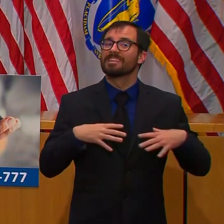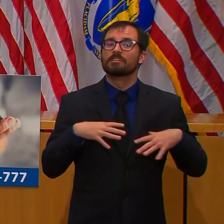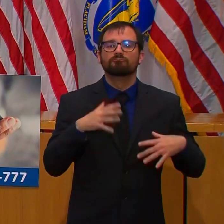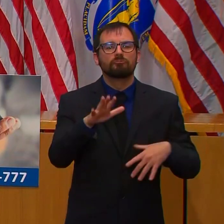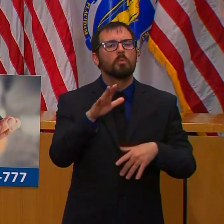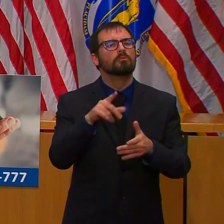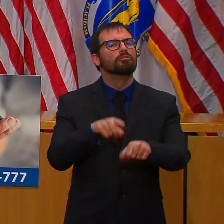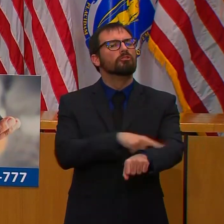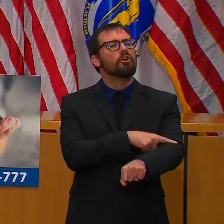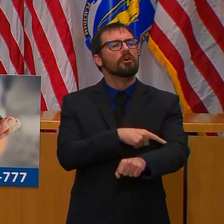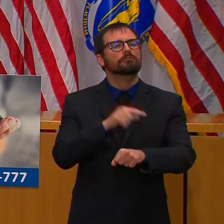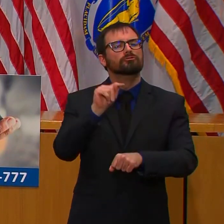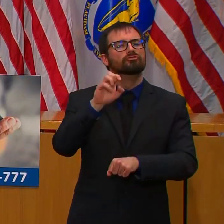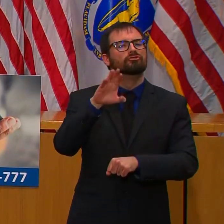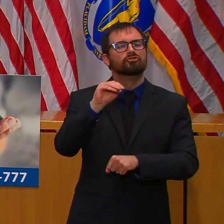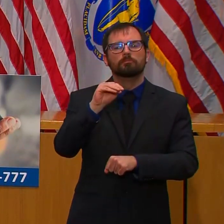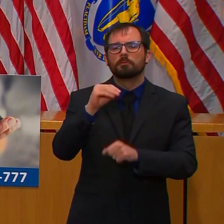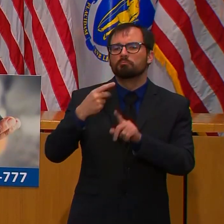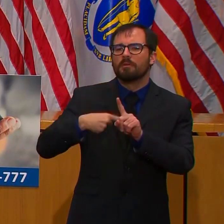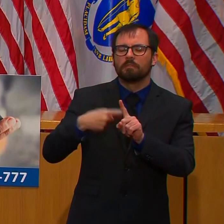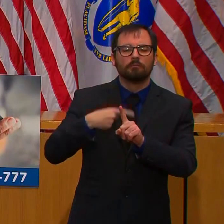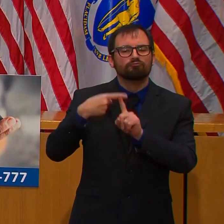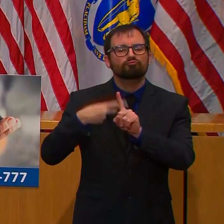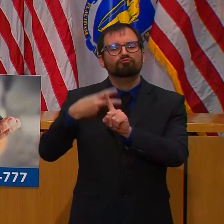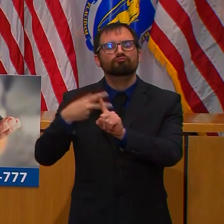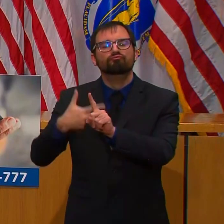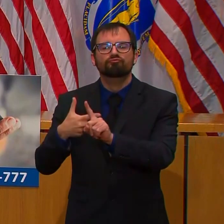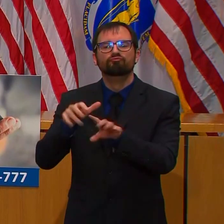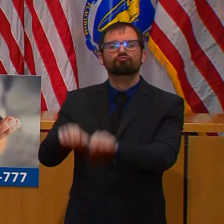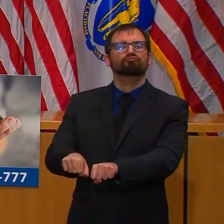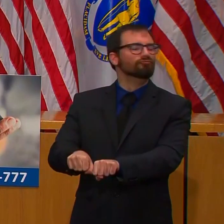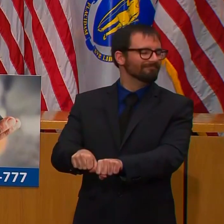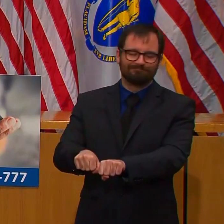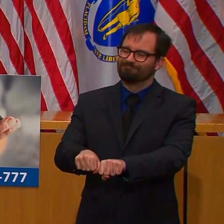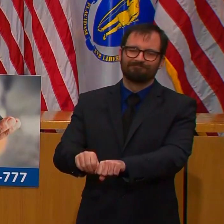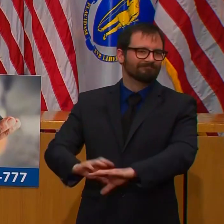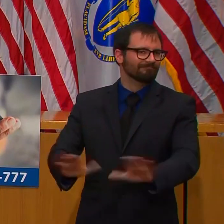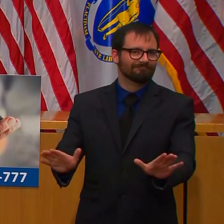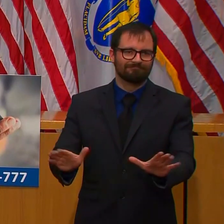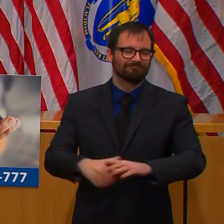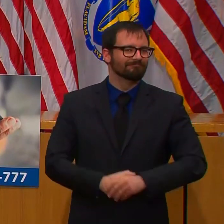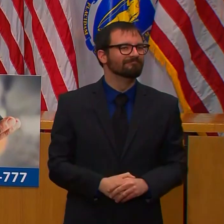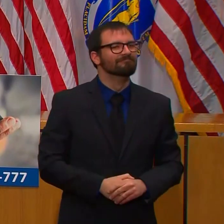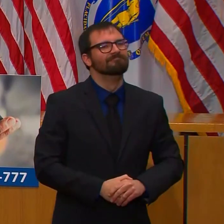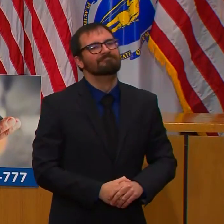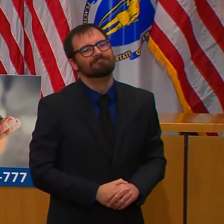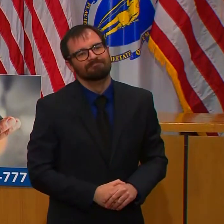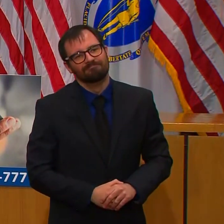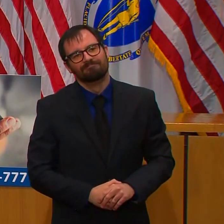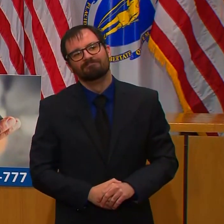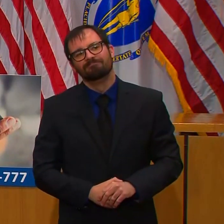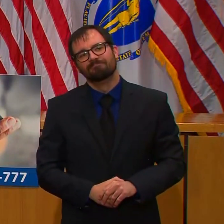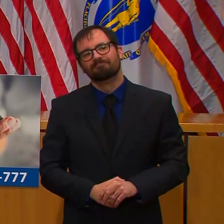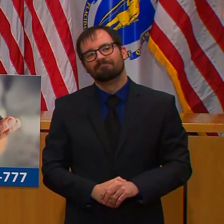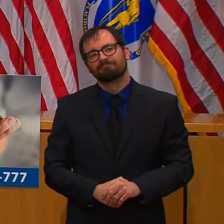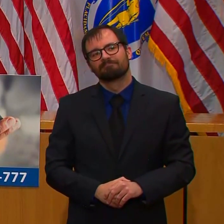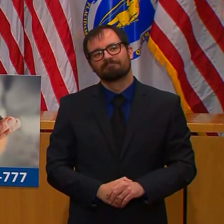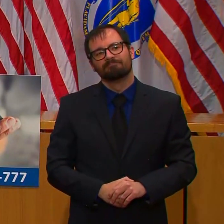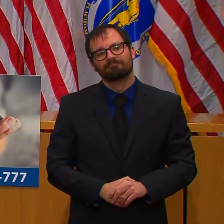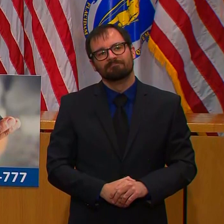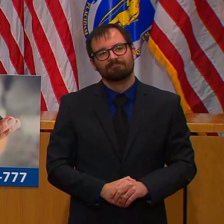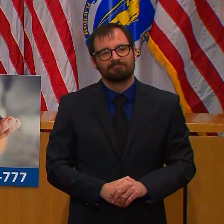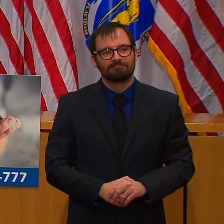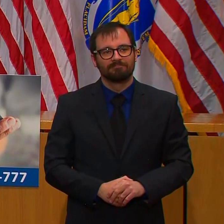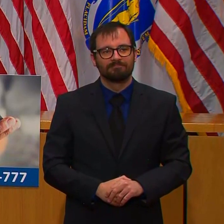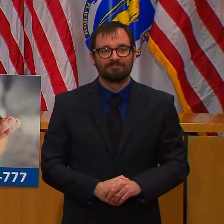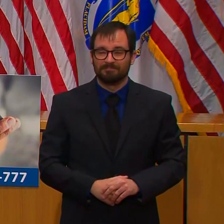People should really be using common sense on this one and should not be going on vacation right now. As we've said in our advisory